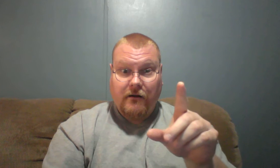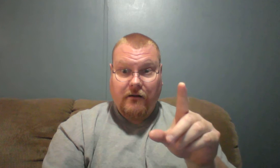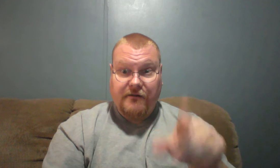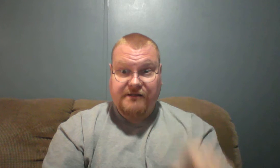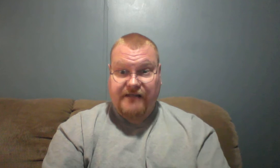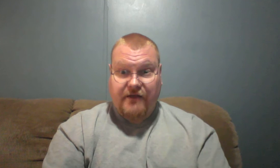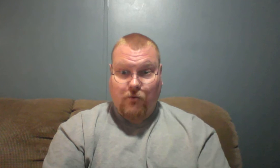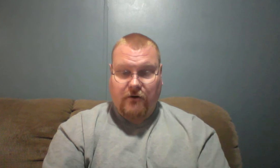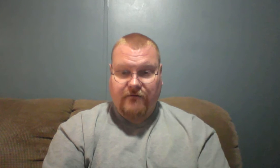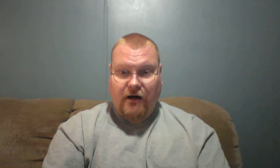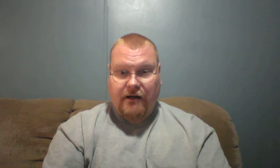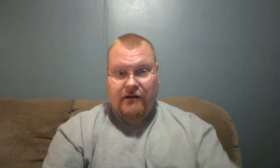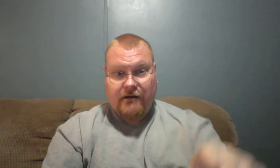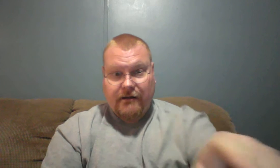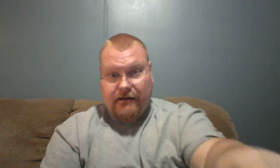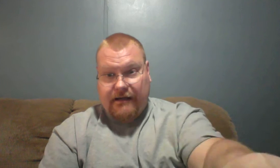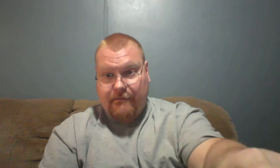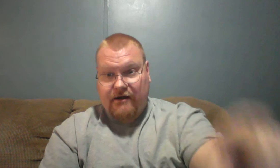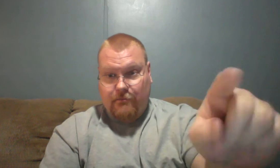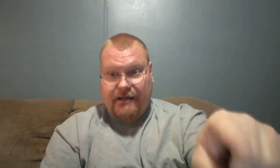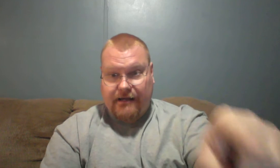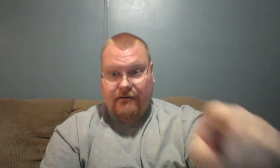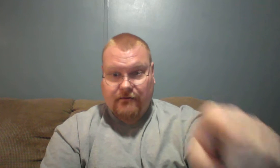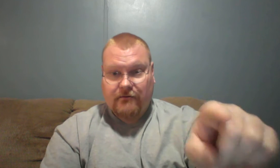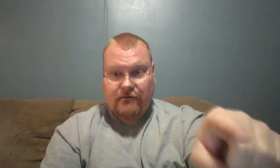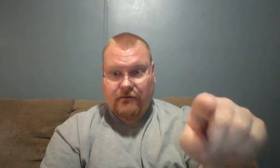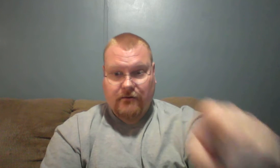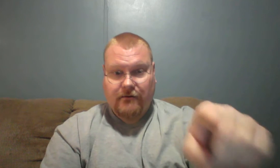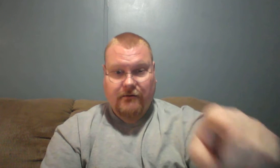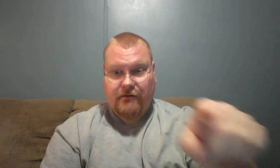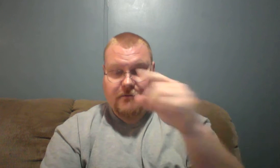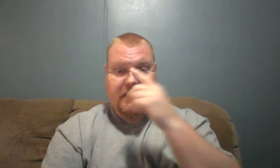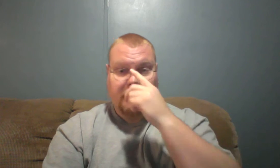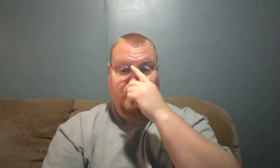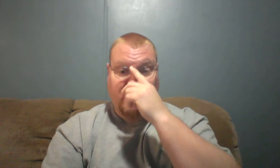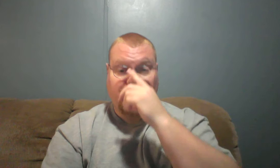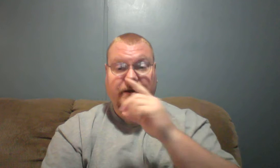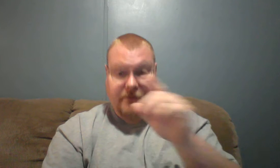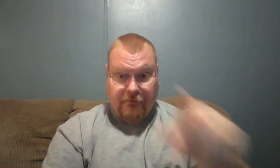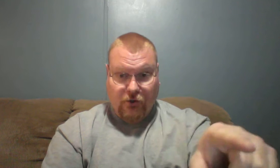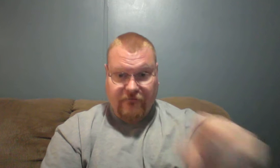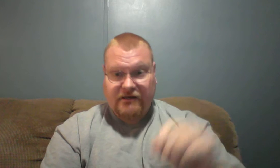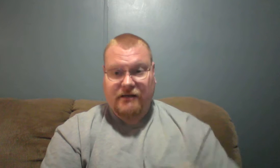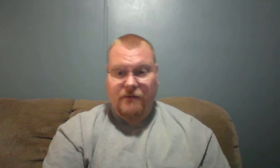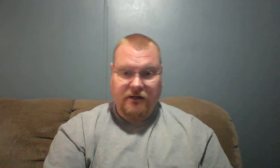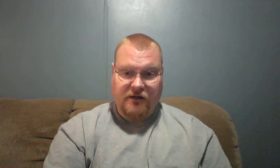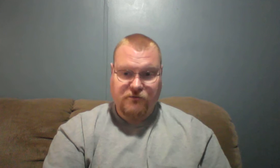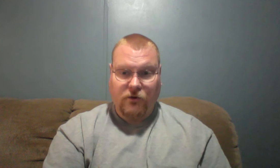thus sayeth the word of God, it better be, you better be able to prove it by God's word.